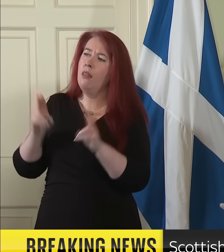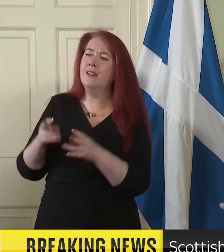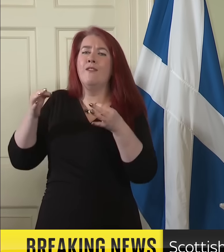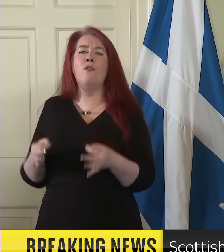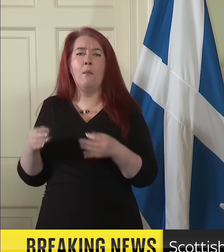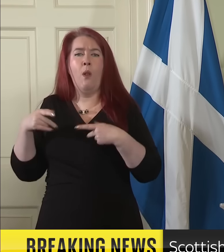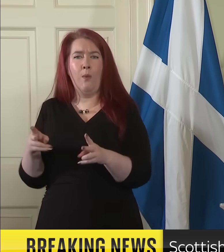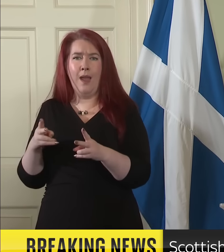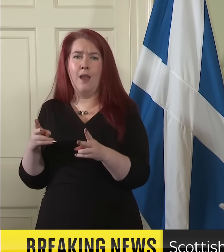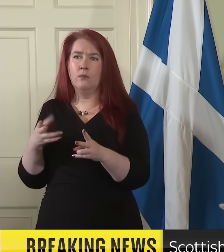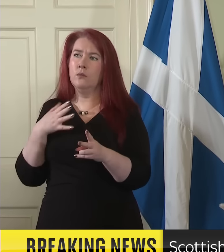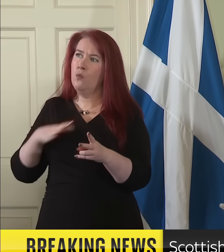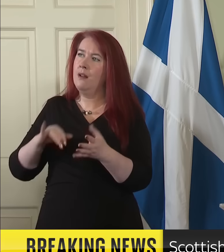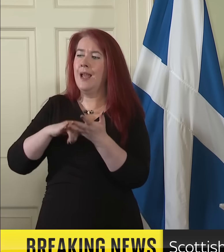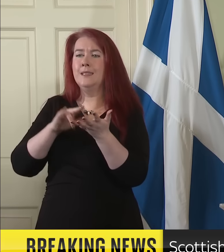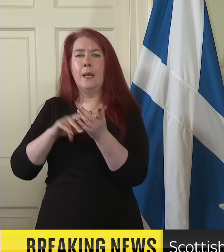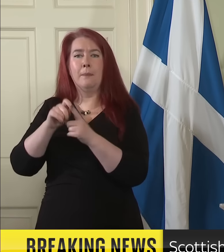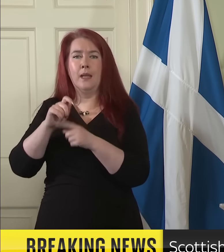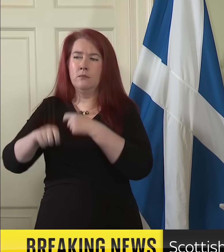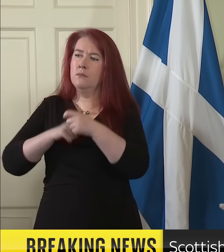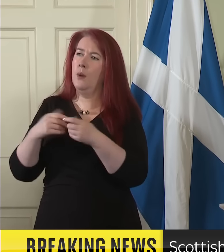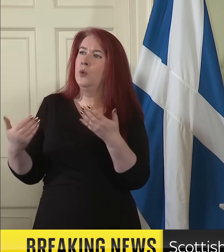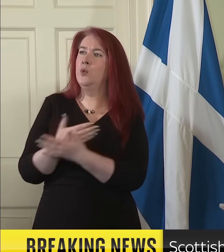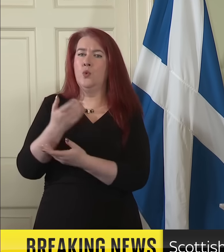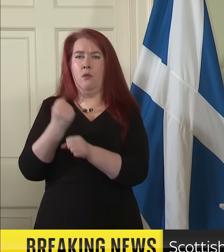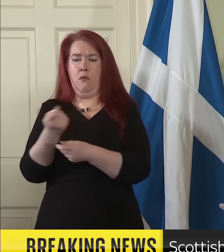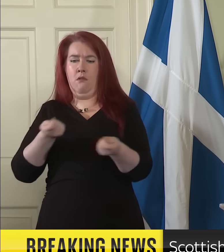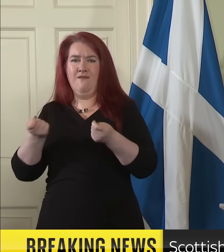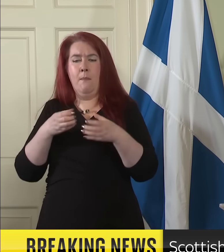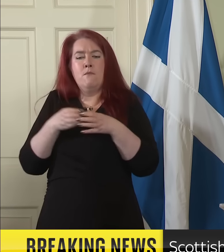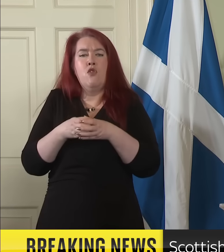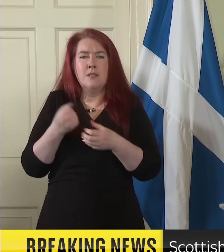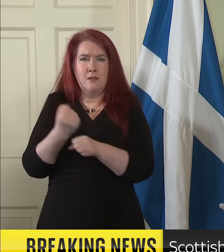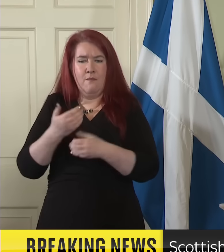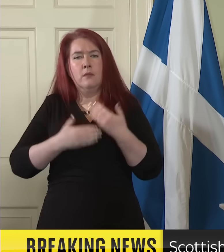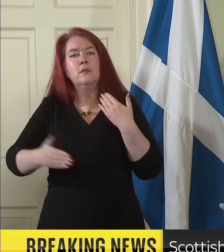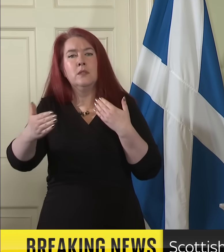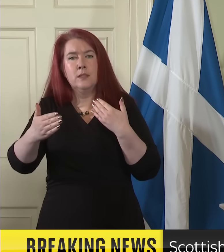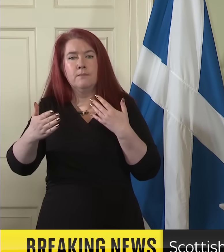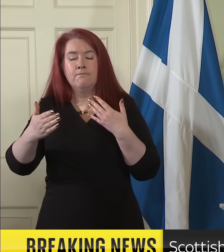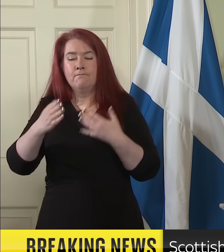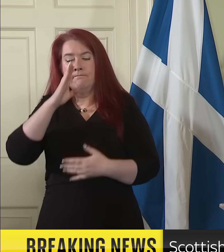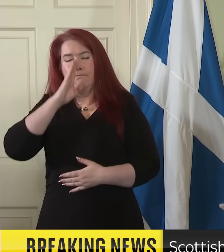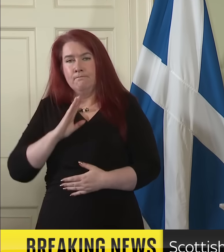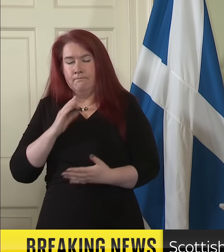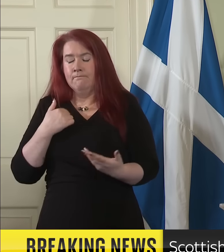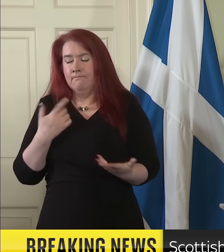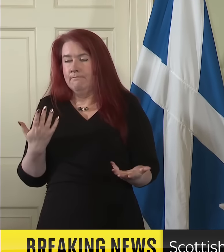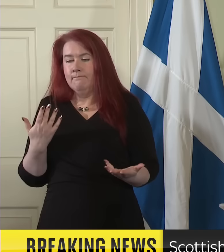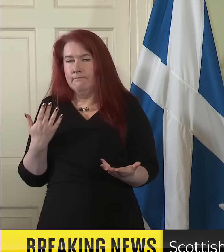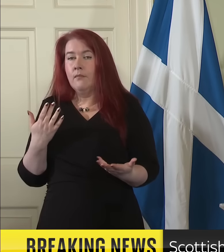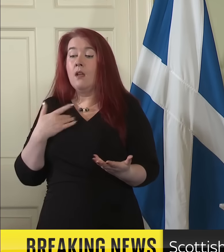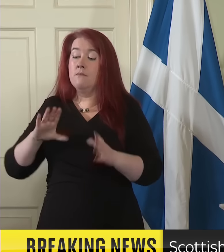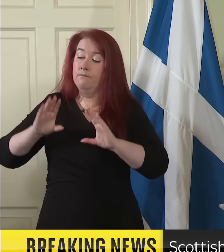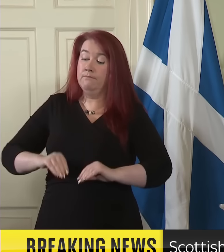SNP moved into a new phase of minority government. Unfortunately, in ending the Butte House Agreement